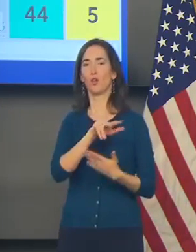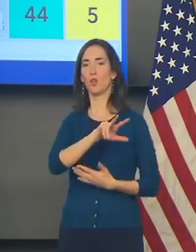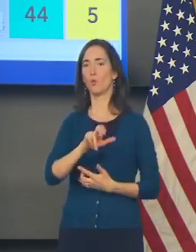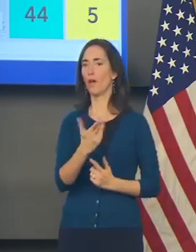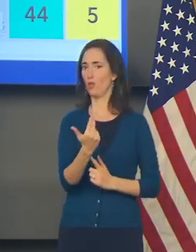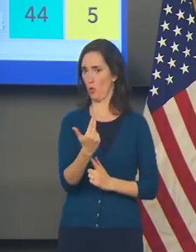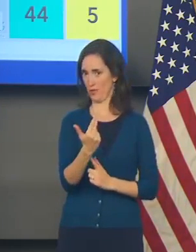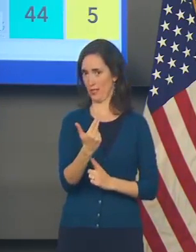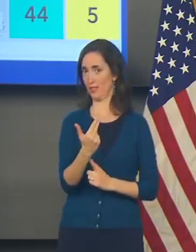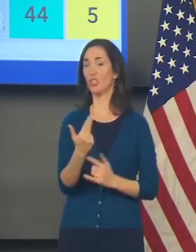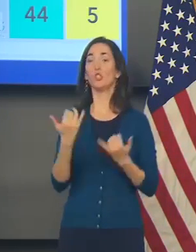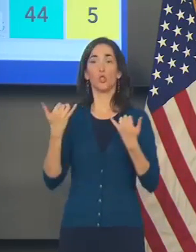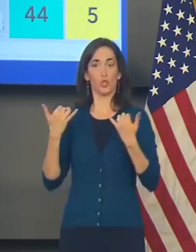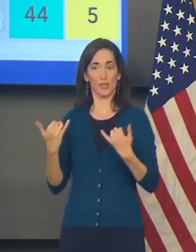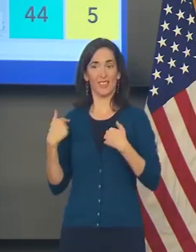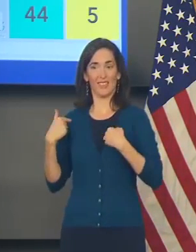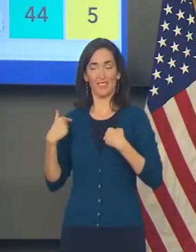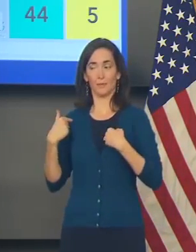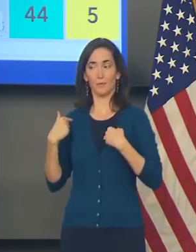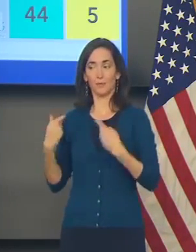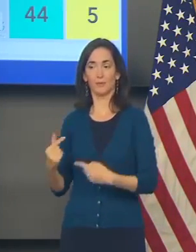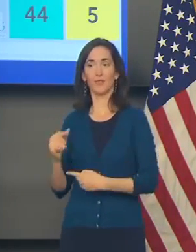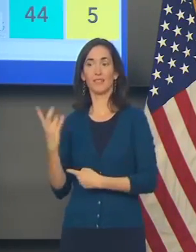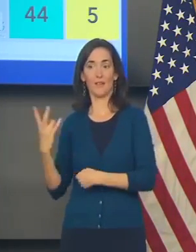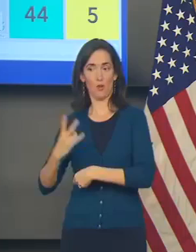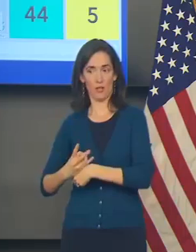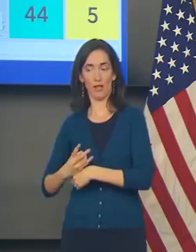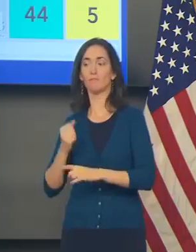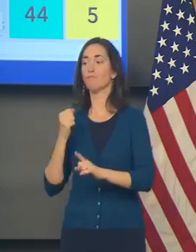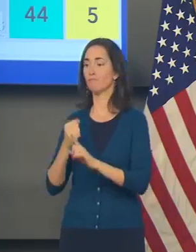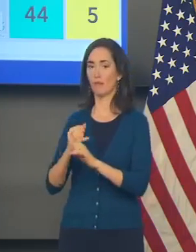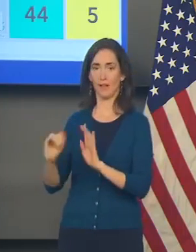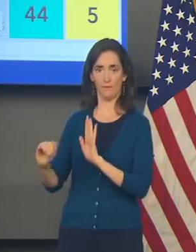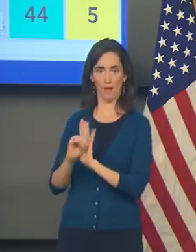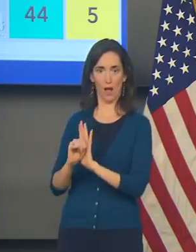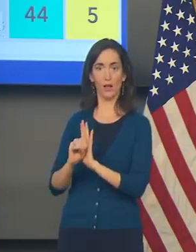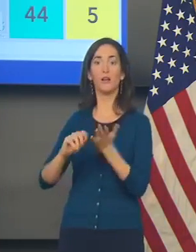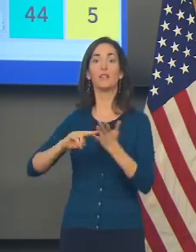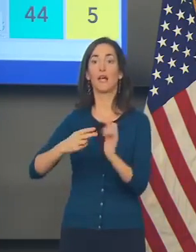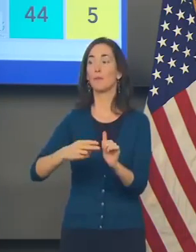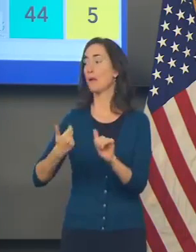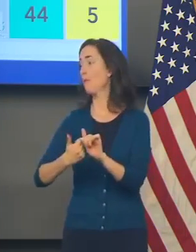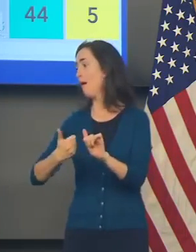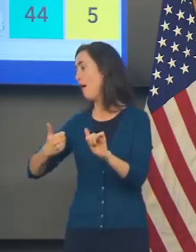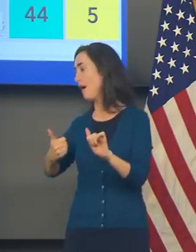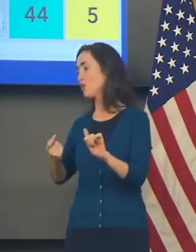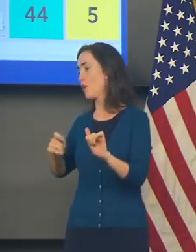cases, and those are all within the last seven days. So there are no backlog numbers in there.